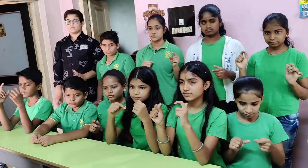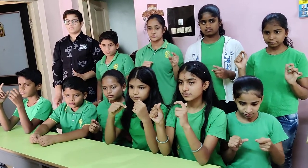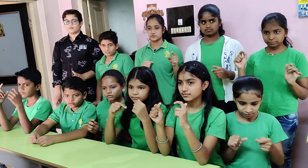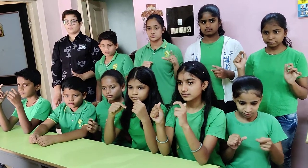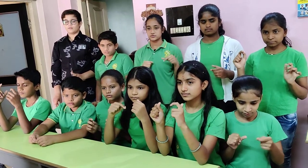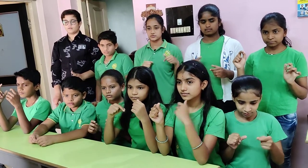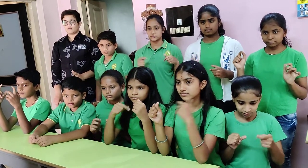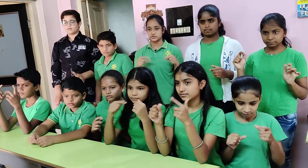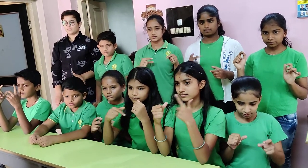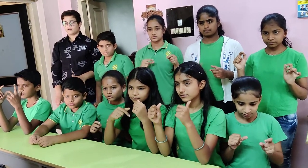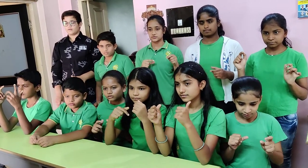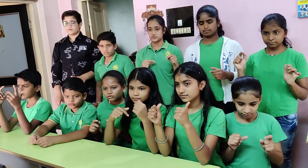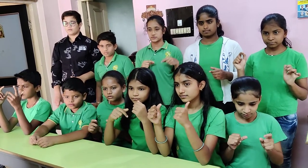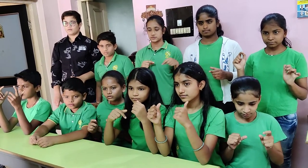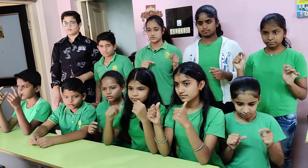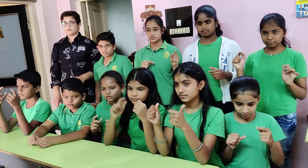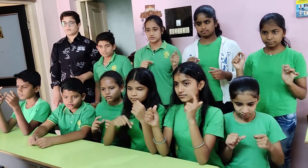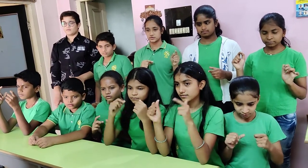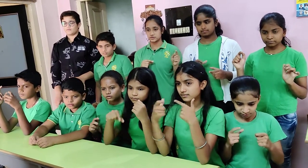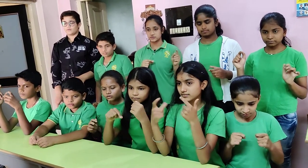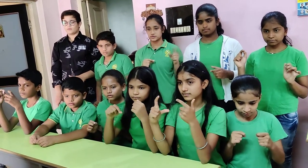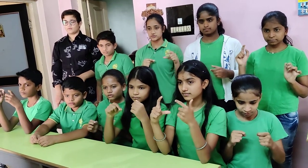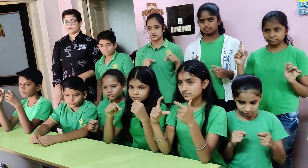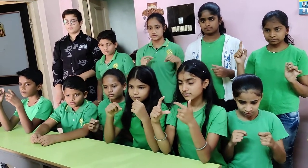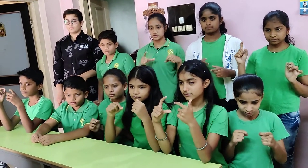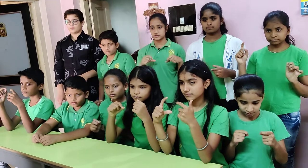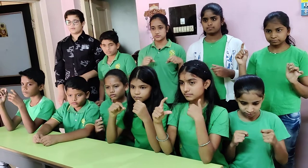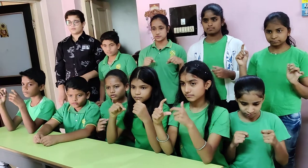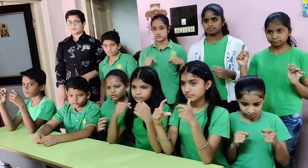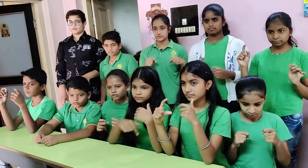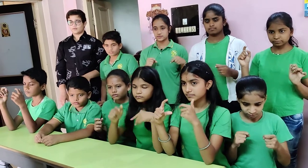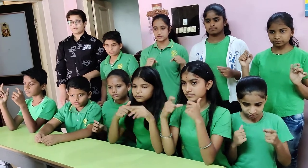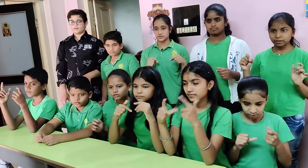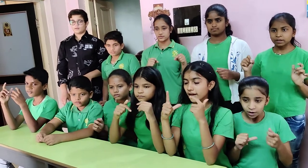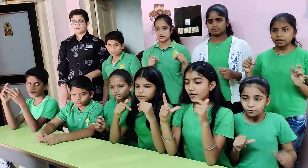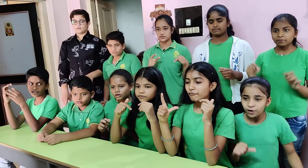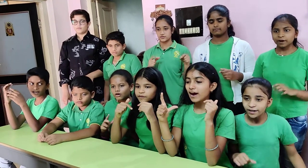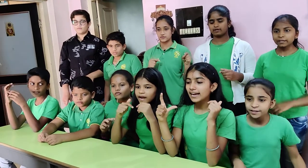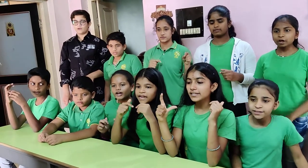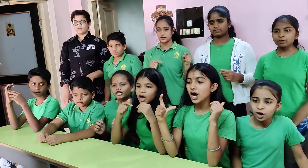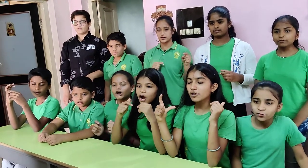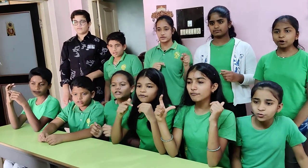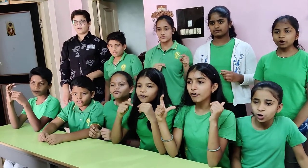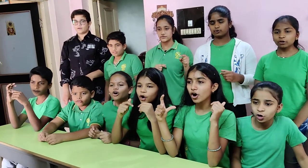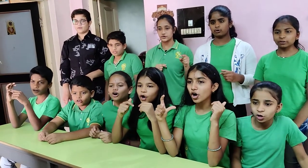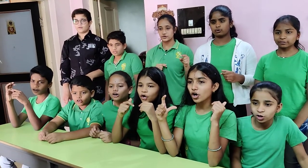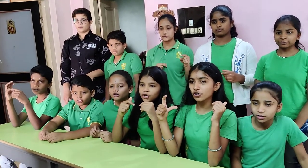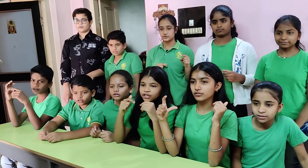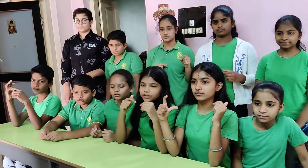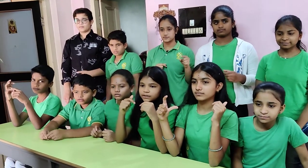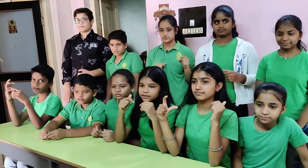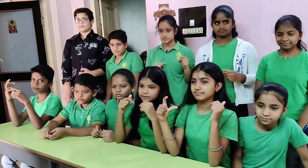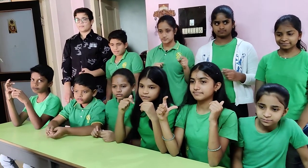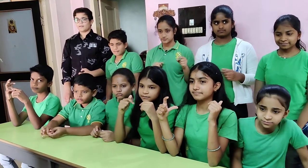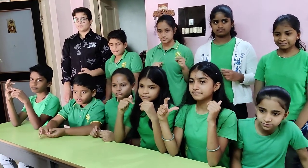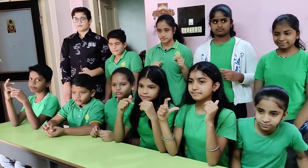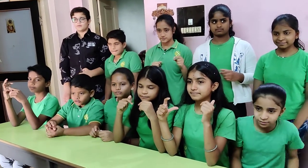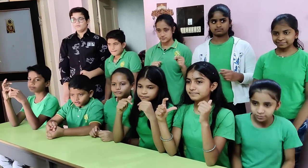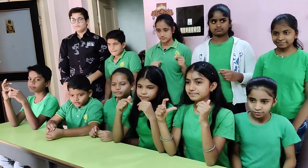eighty, forty-seven, sixty-nine. That is? 5, 0, 4. Very good. 5, 0, 4.